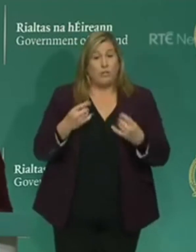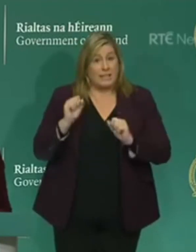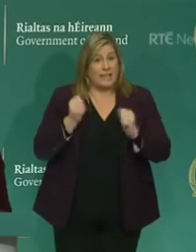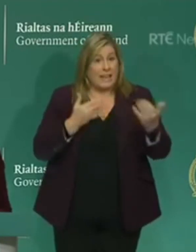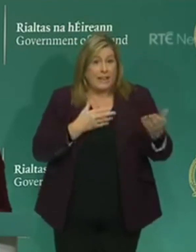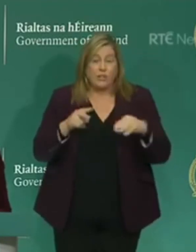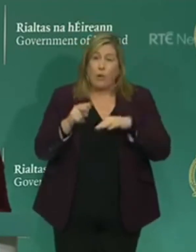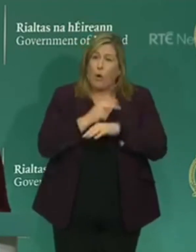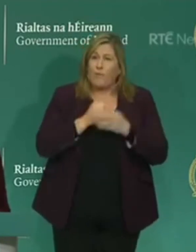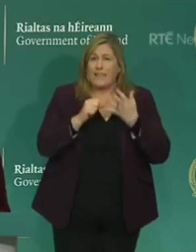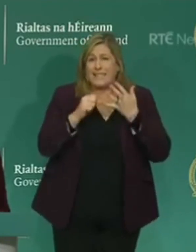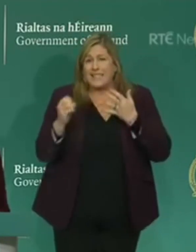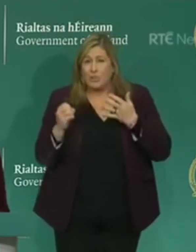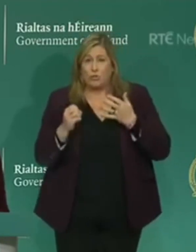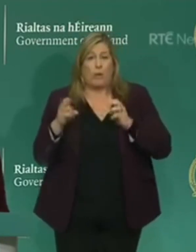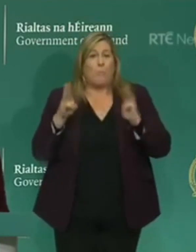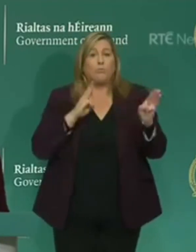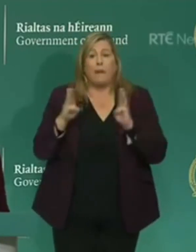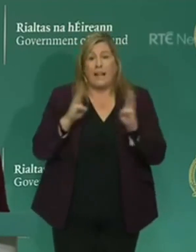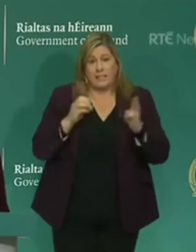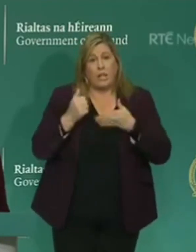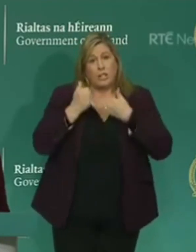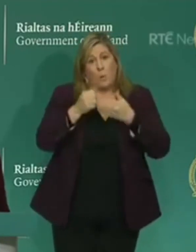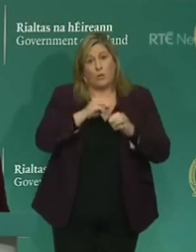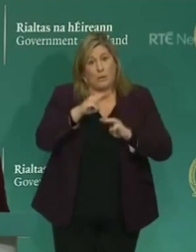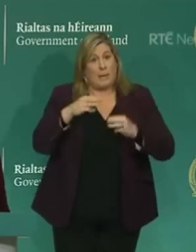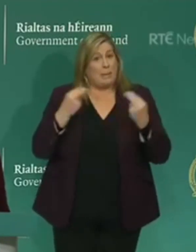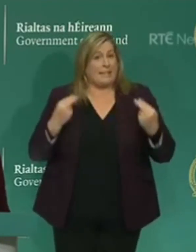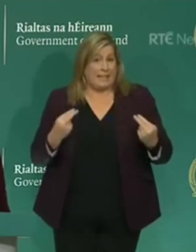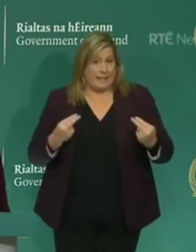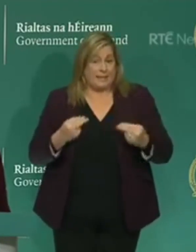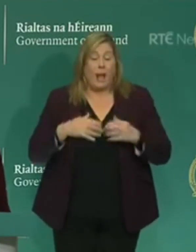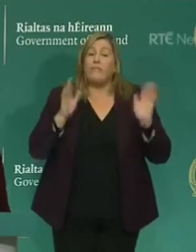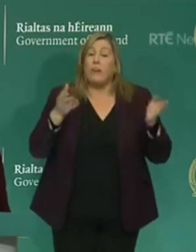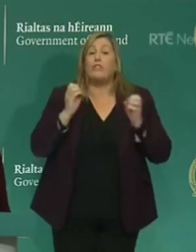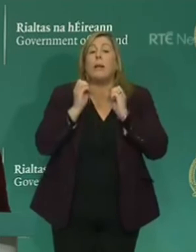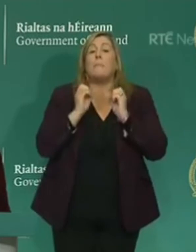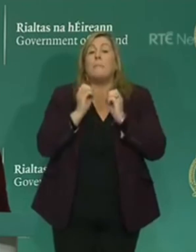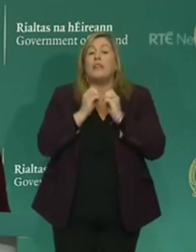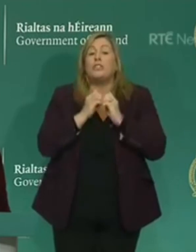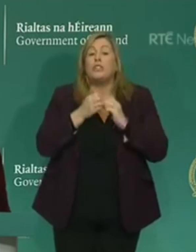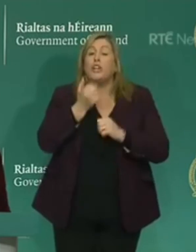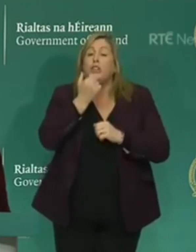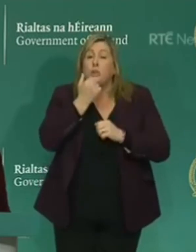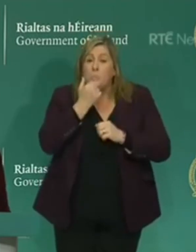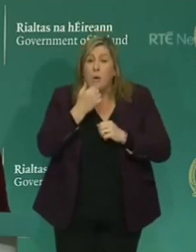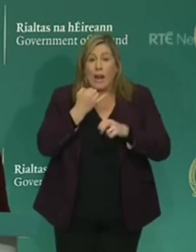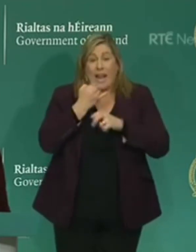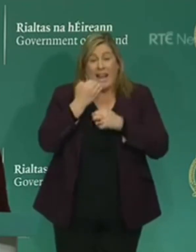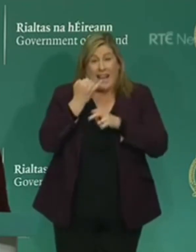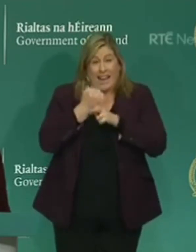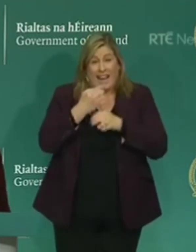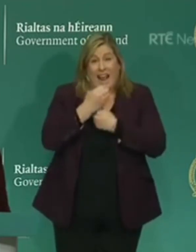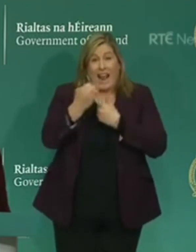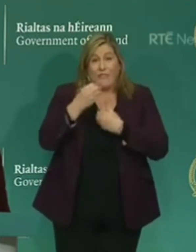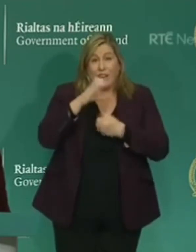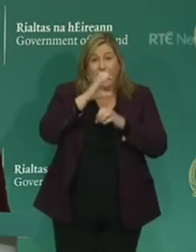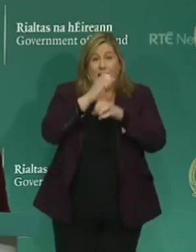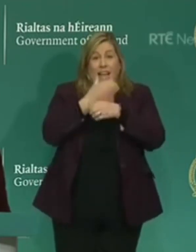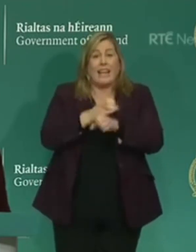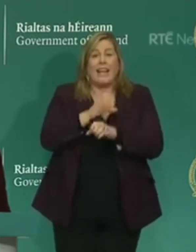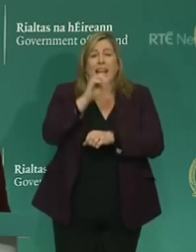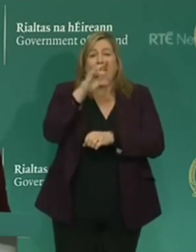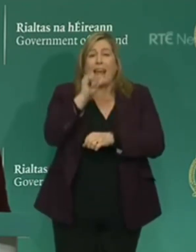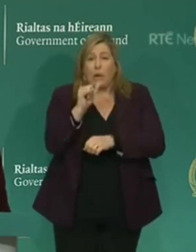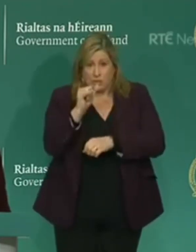practical supports to those in need. I've mentioned the dedicated phone line that's operational in every county, as well as the national number,